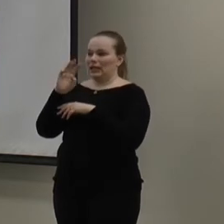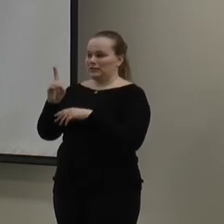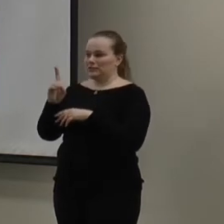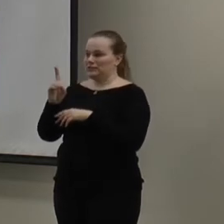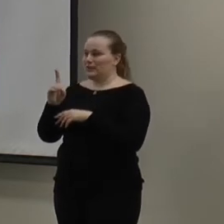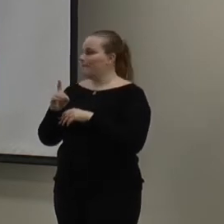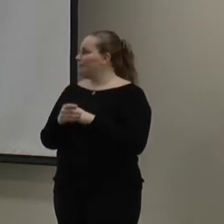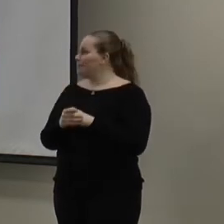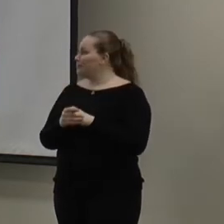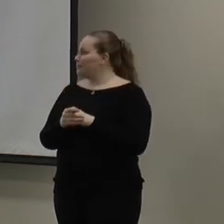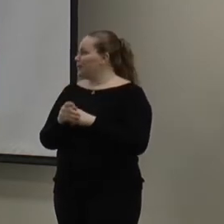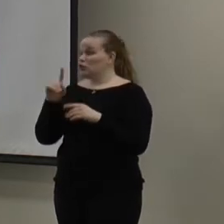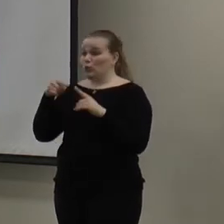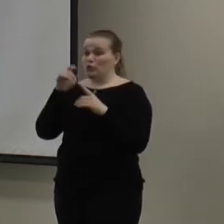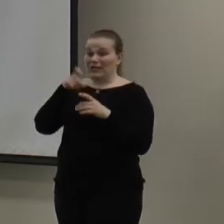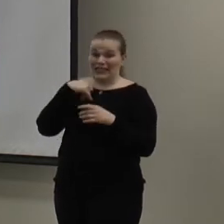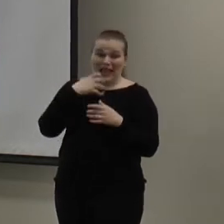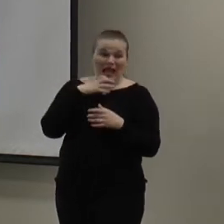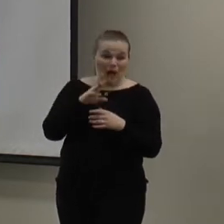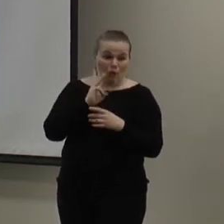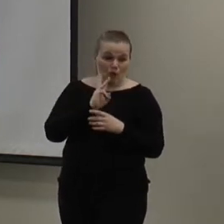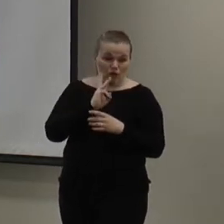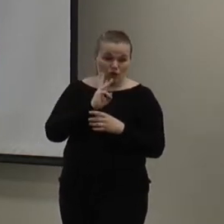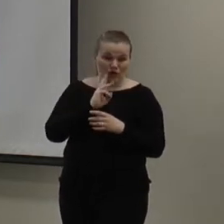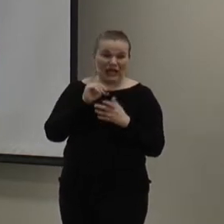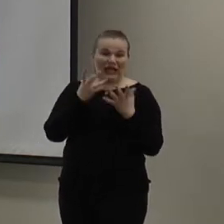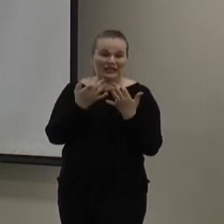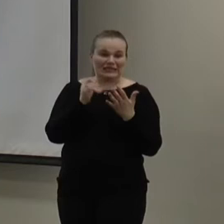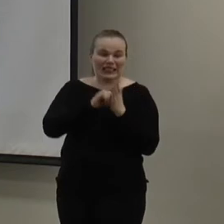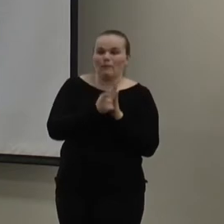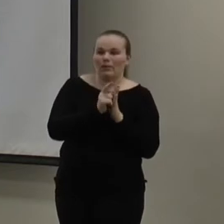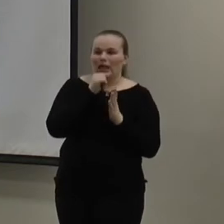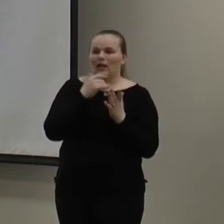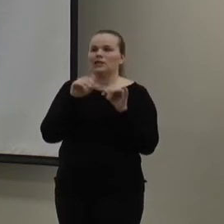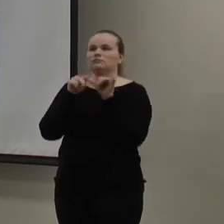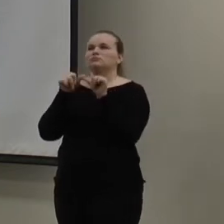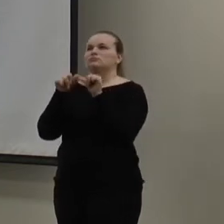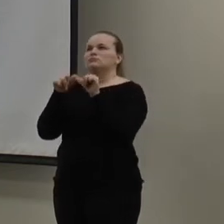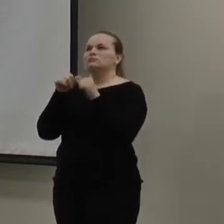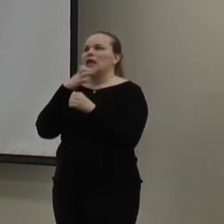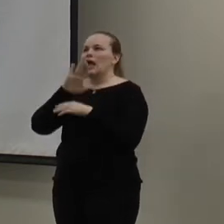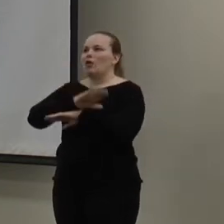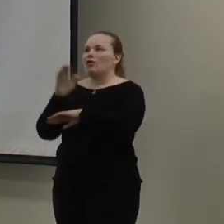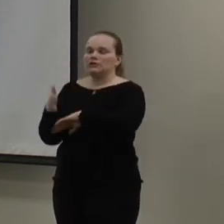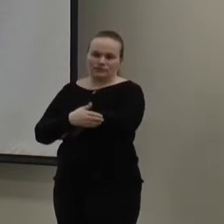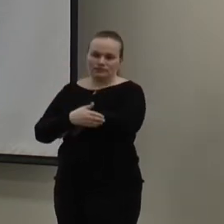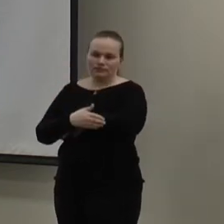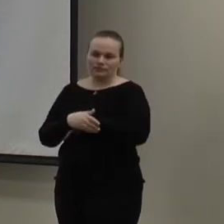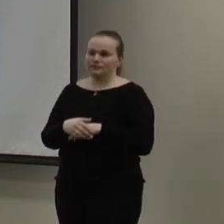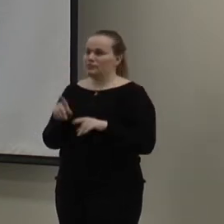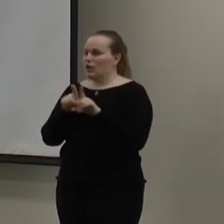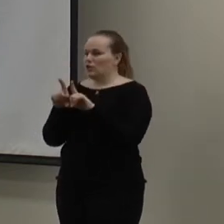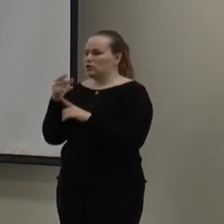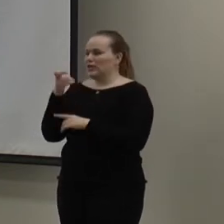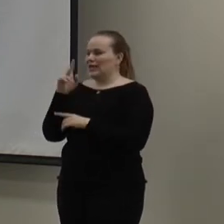system. So, when you need that hot water, it heats it up right then rather than keeping it hot throughout the day. And then,